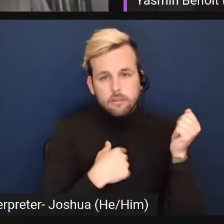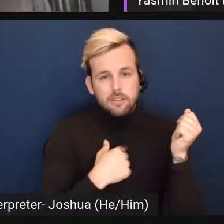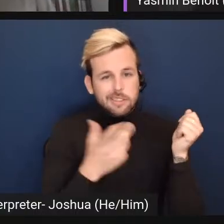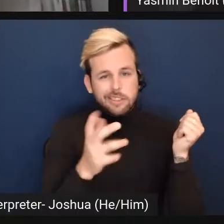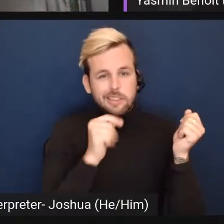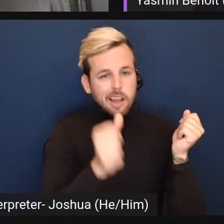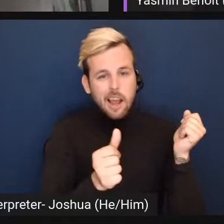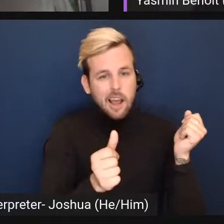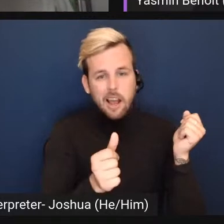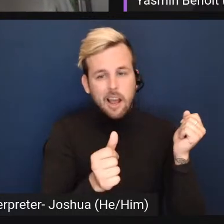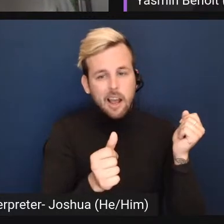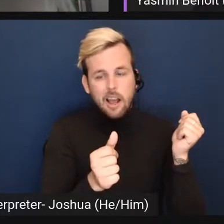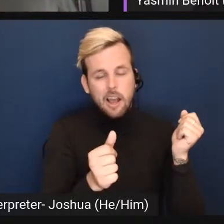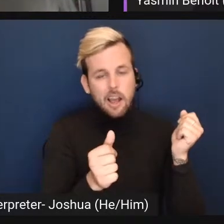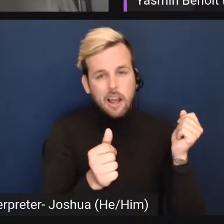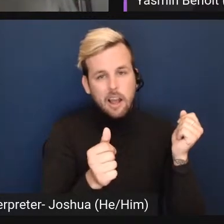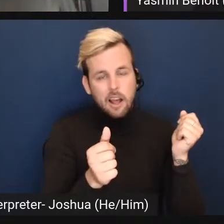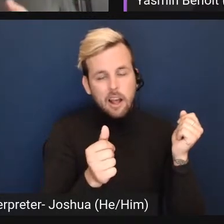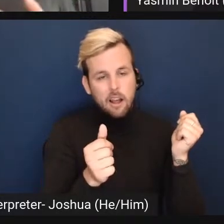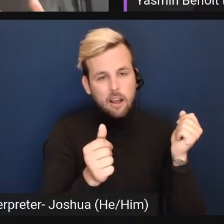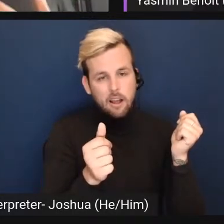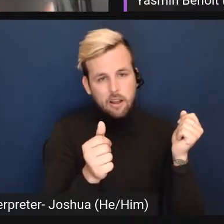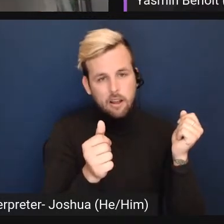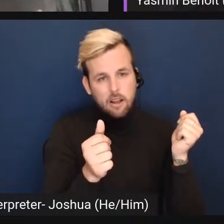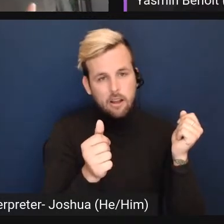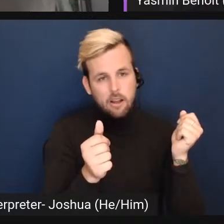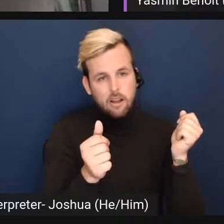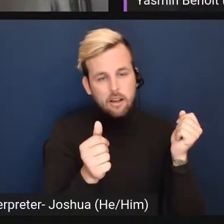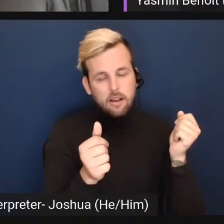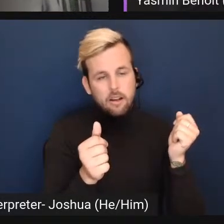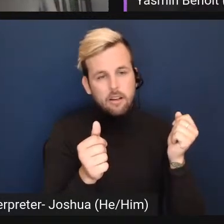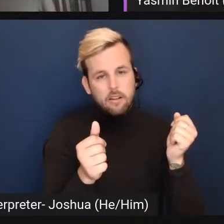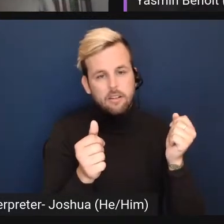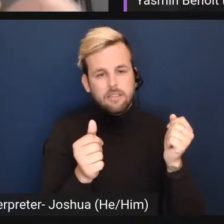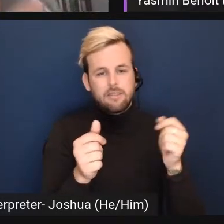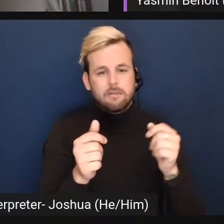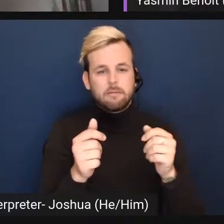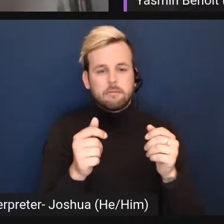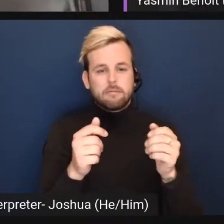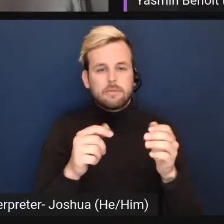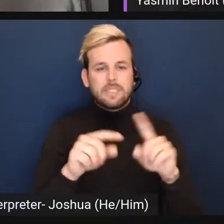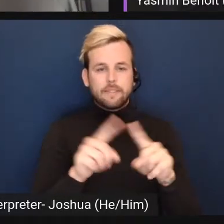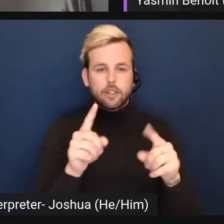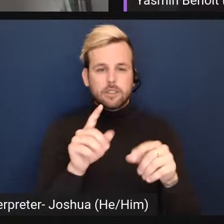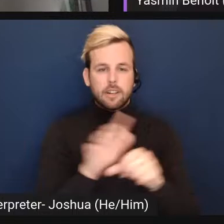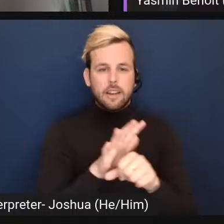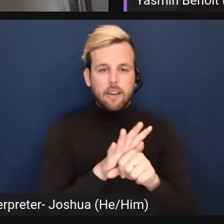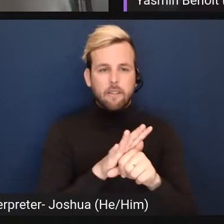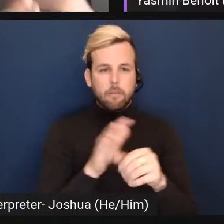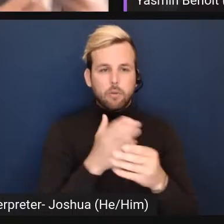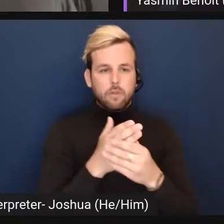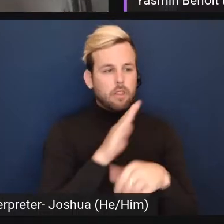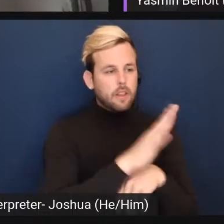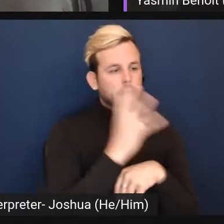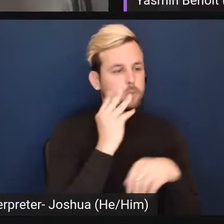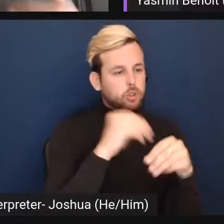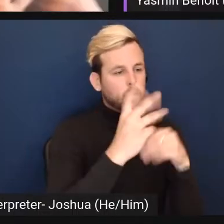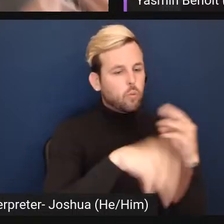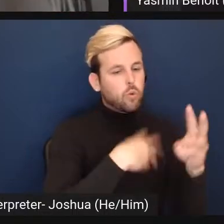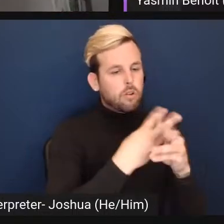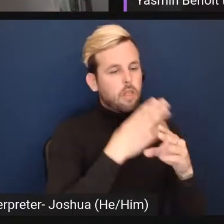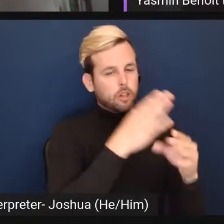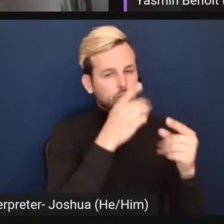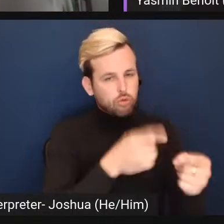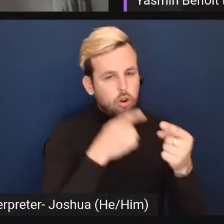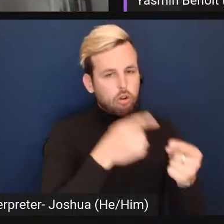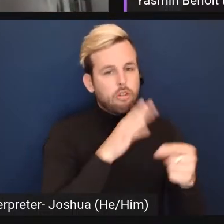there's not a meaningful difference between their experience in the world the struggles they're having